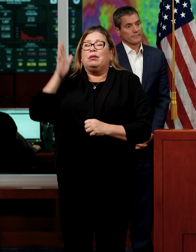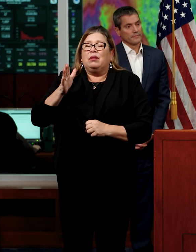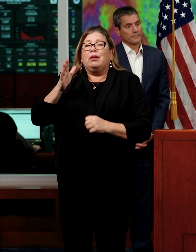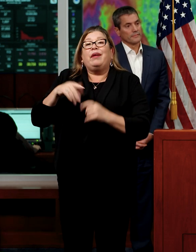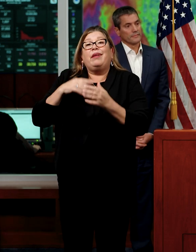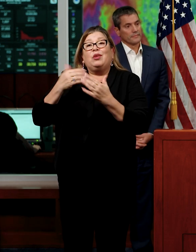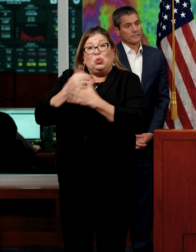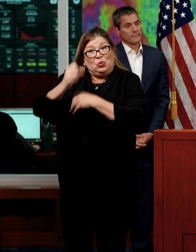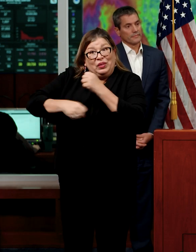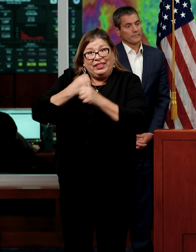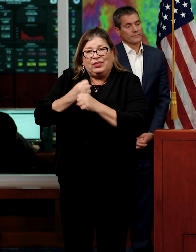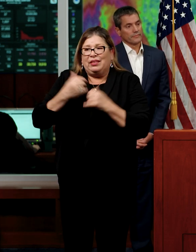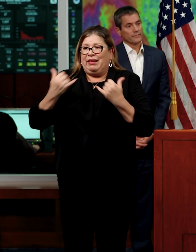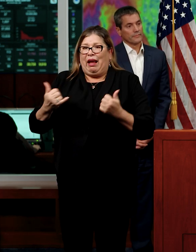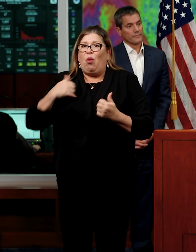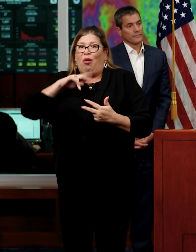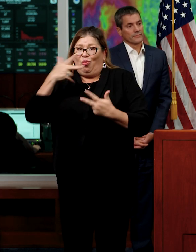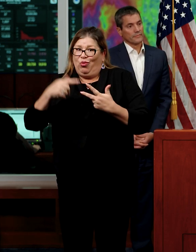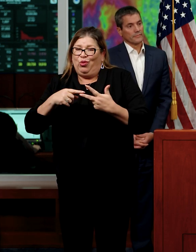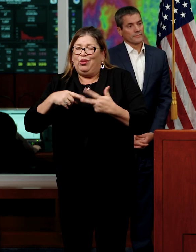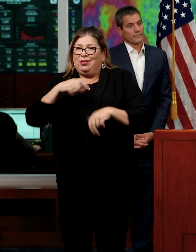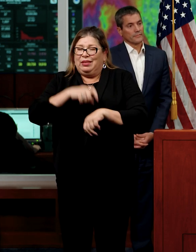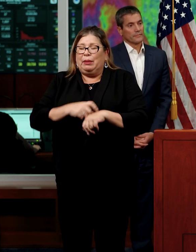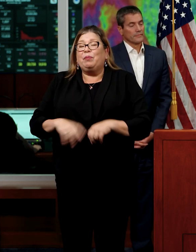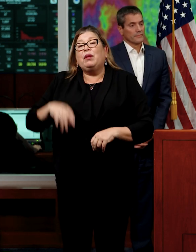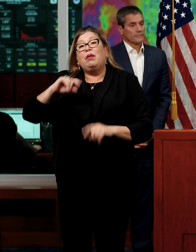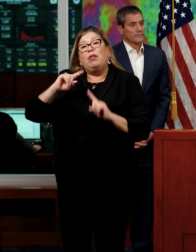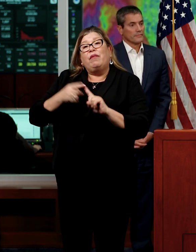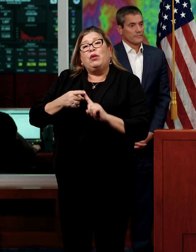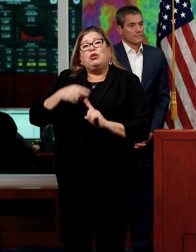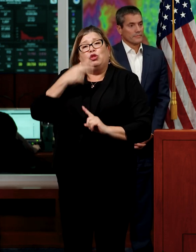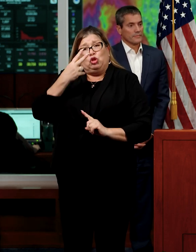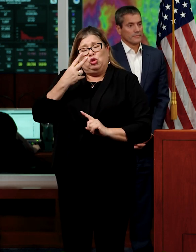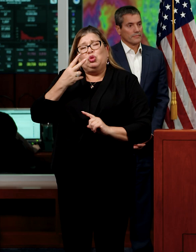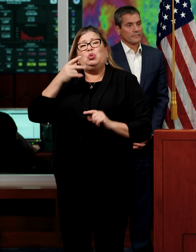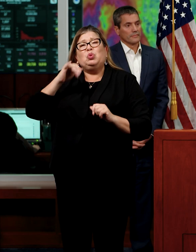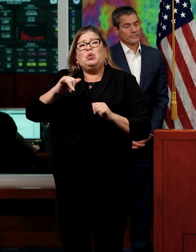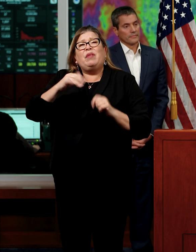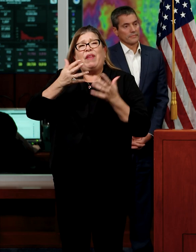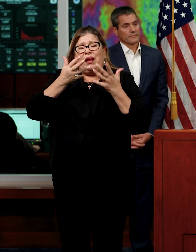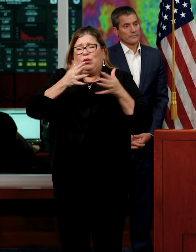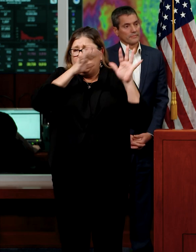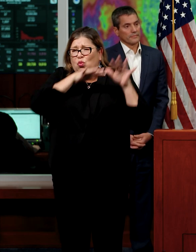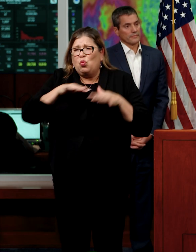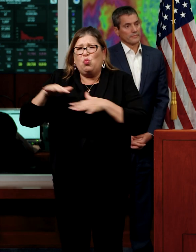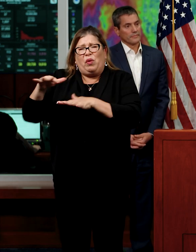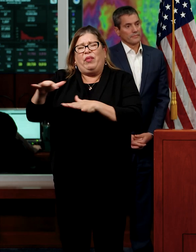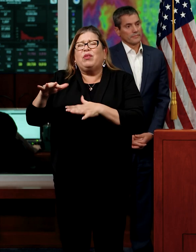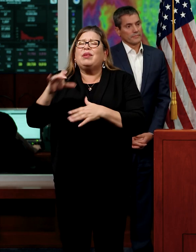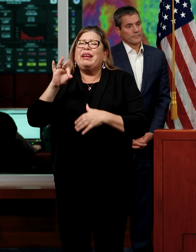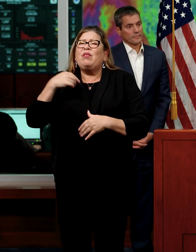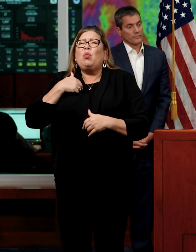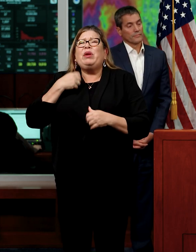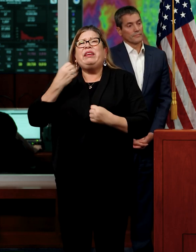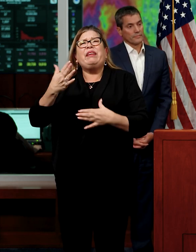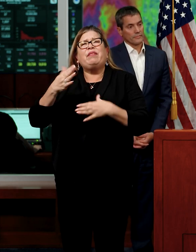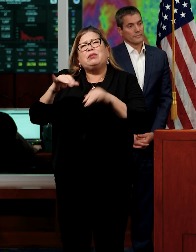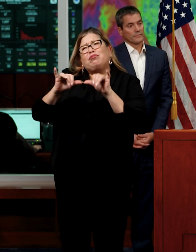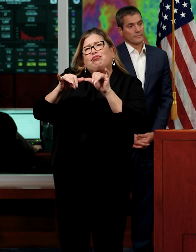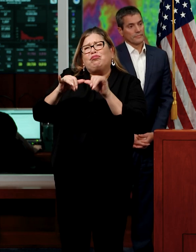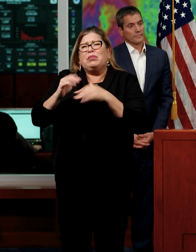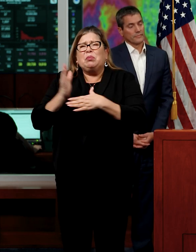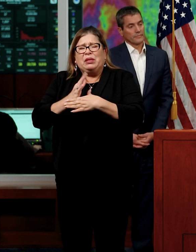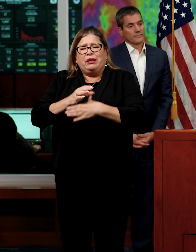third. The first two atmospheric rivers on a scale of one to five, five being the most